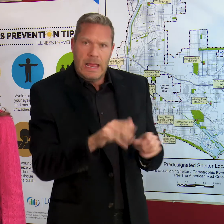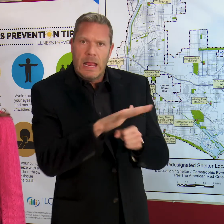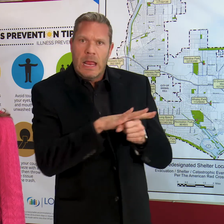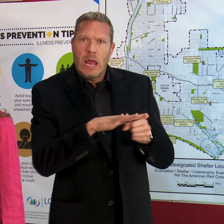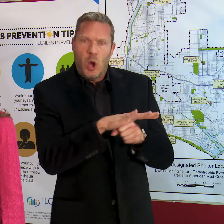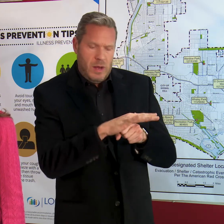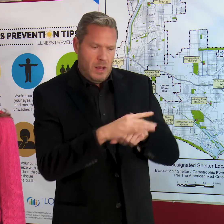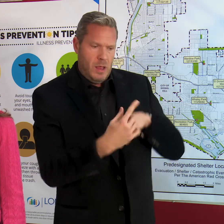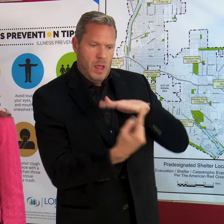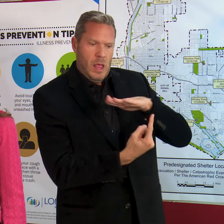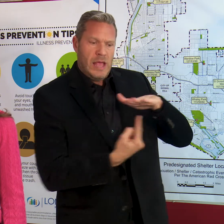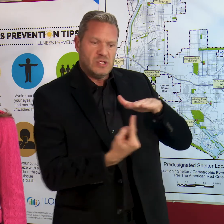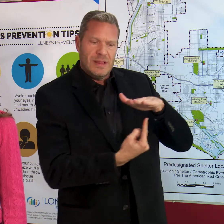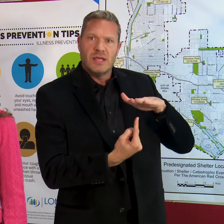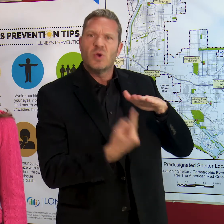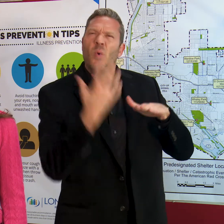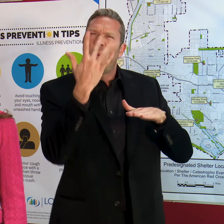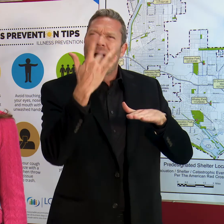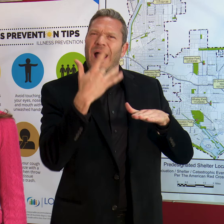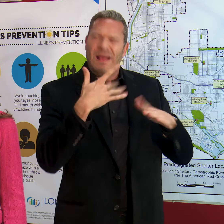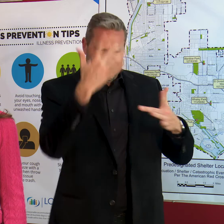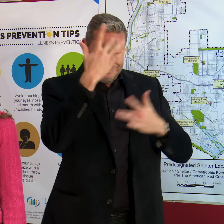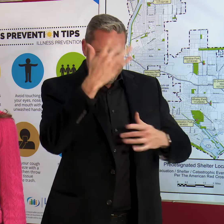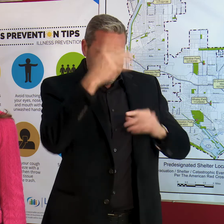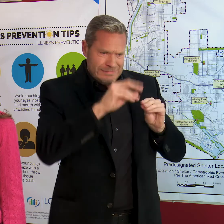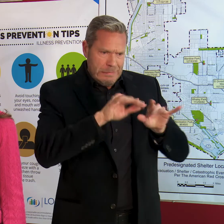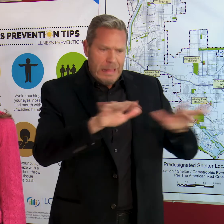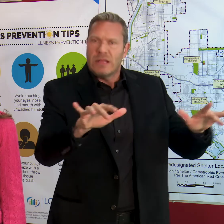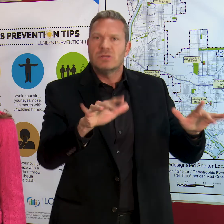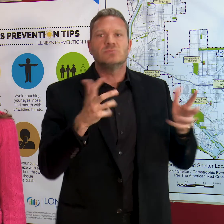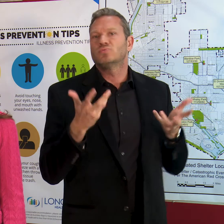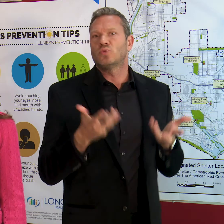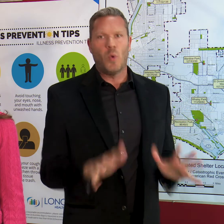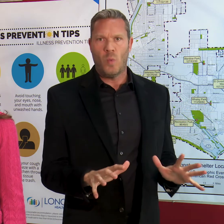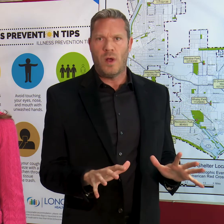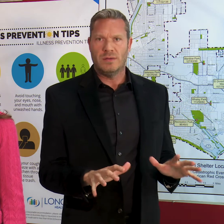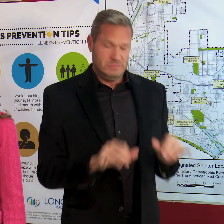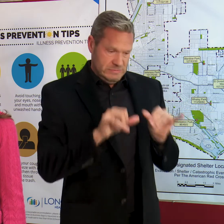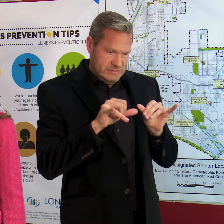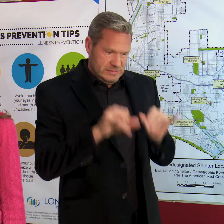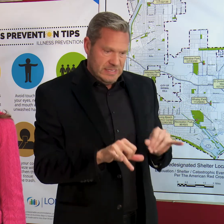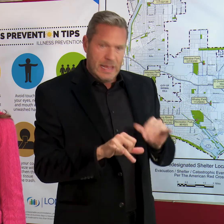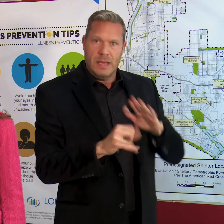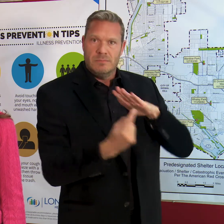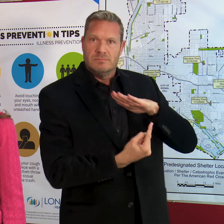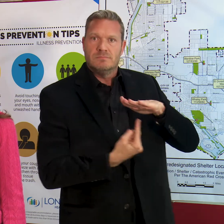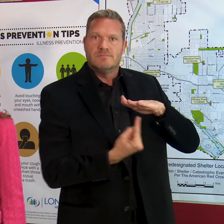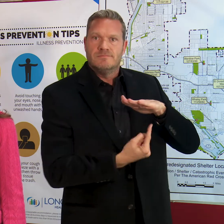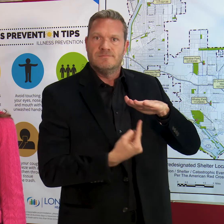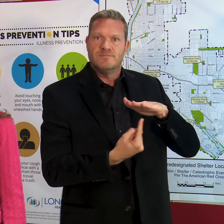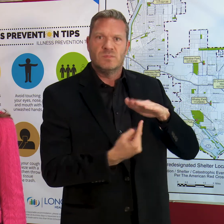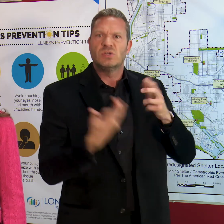while they're contagious. This is to help stop the spread of this contagious disease in our community.